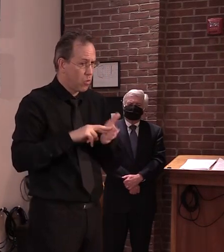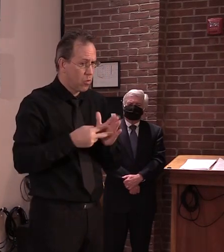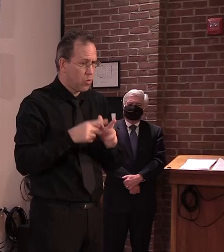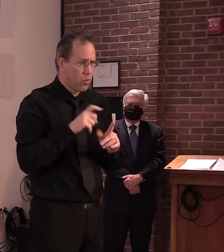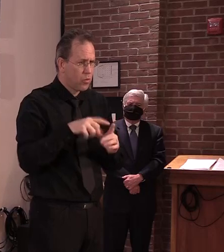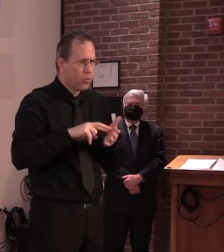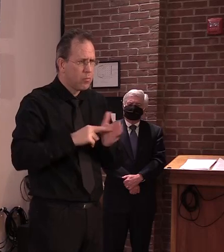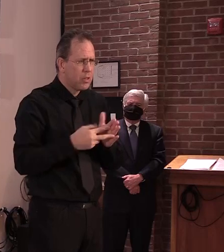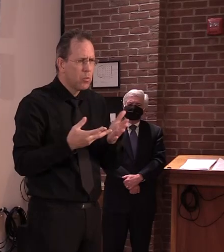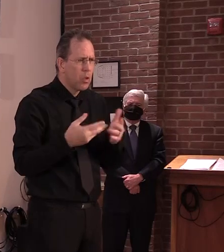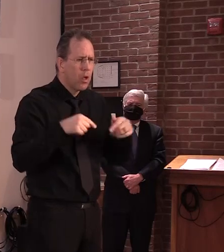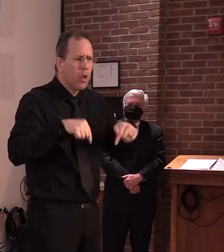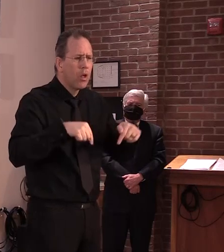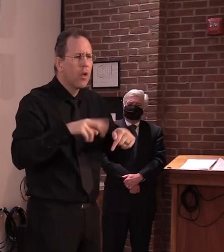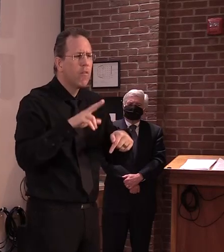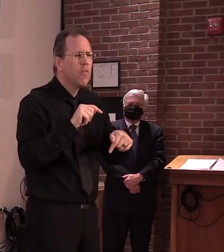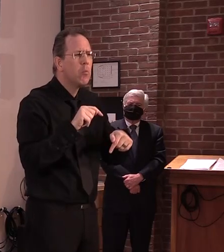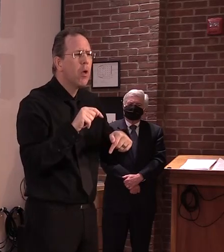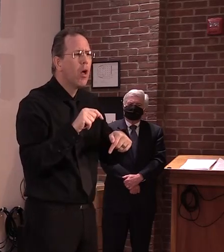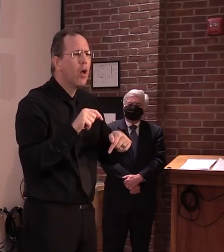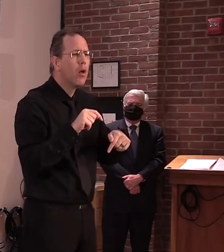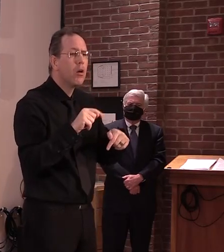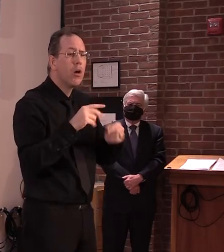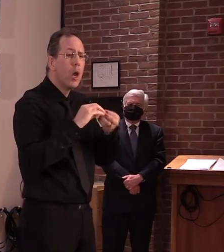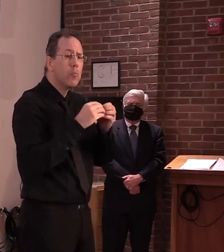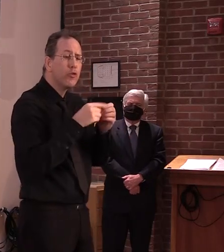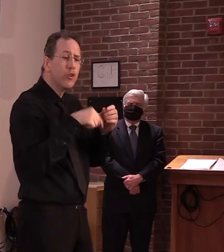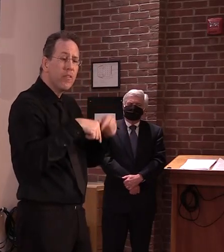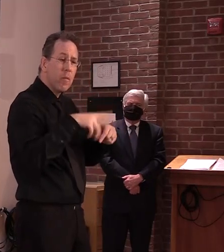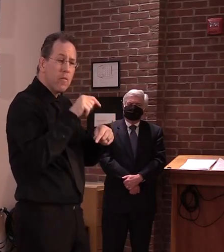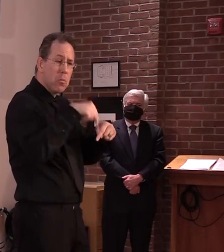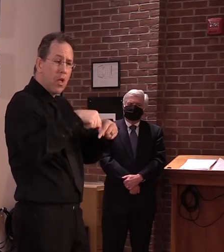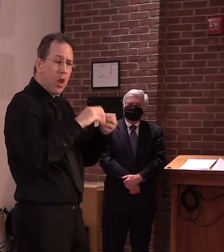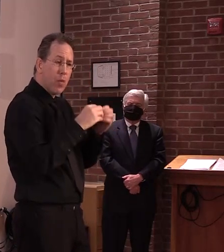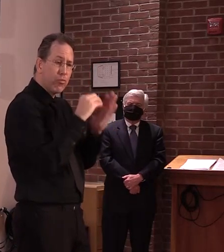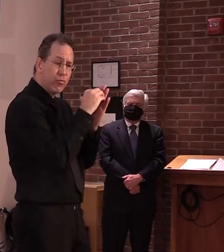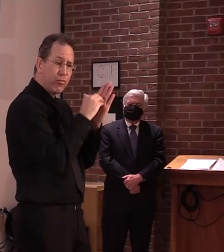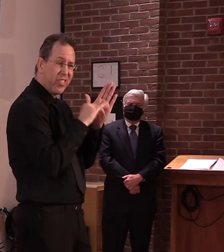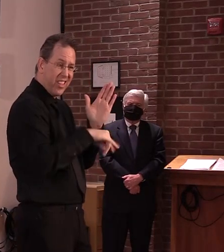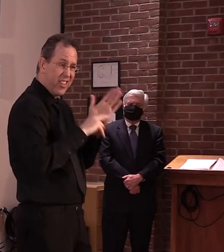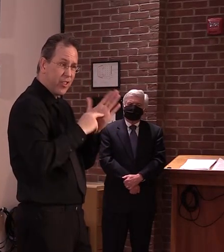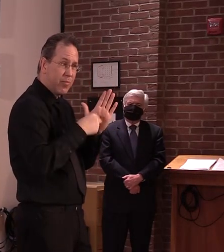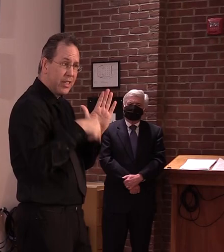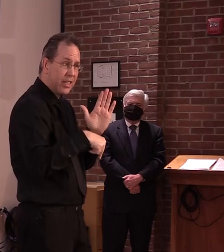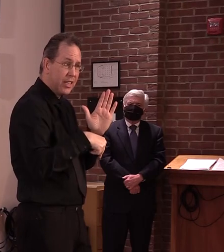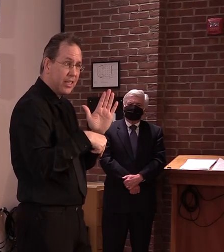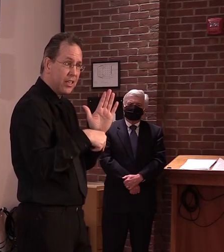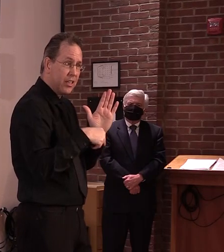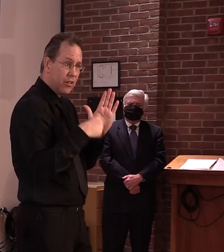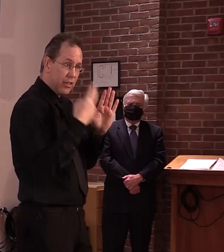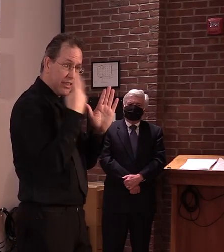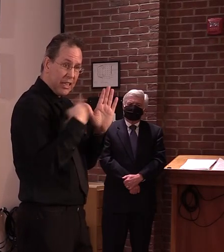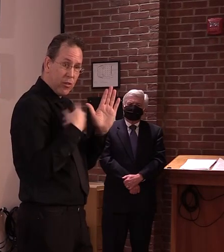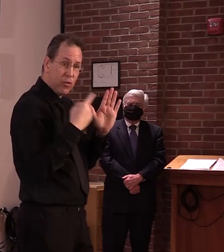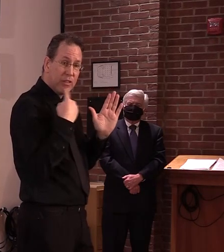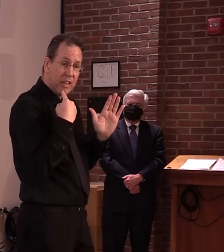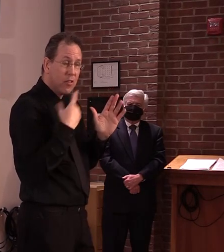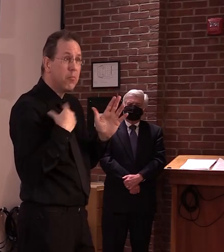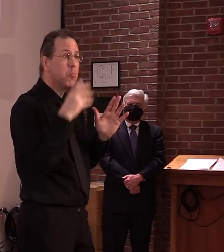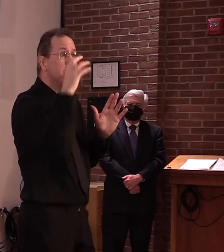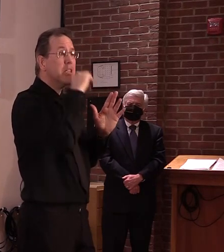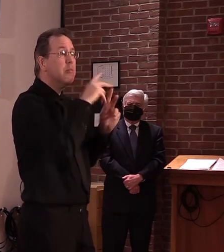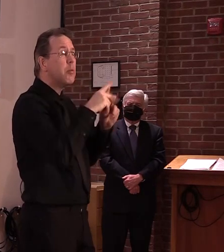that we are reporting is not in fact the total number of positive tests that the Health Department